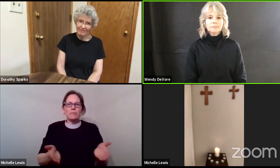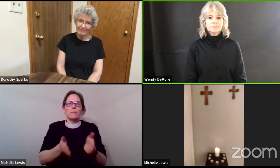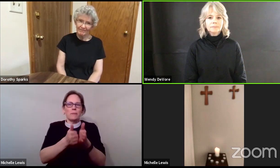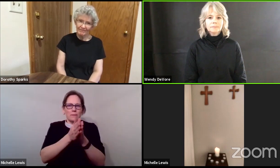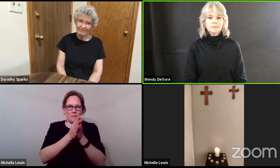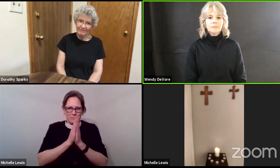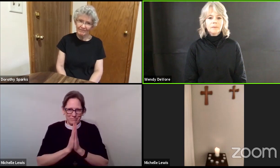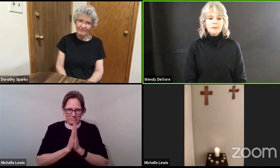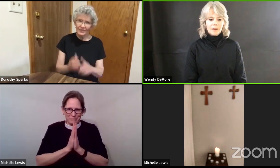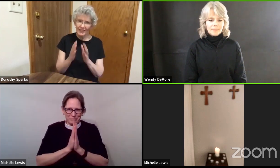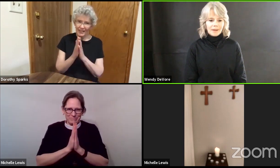Amen.